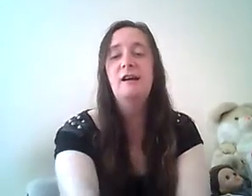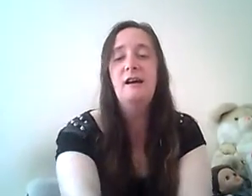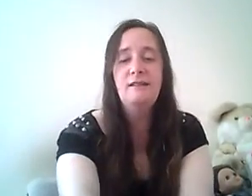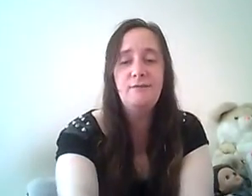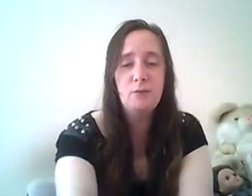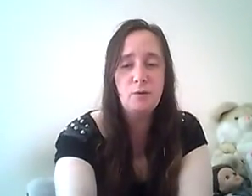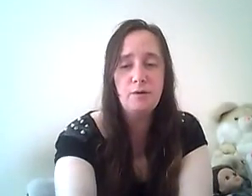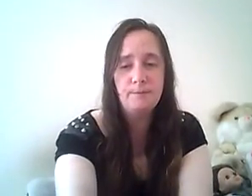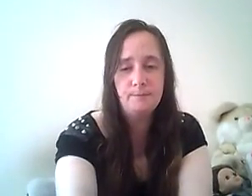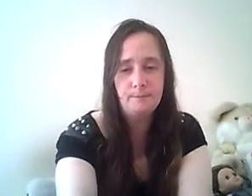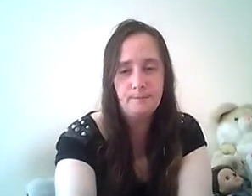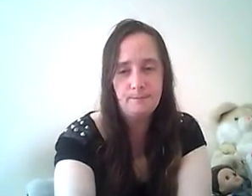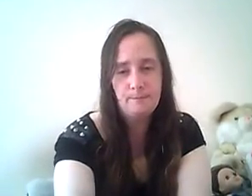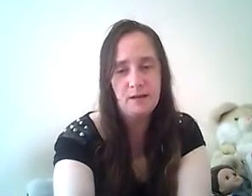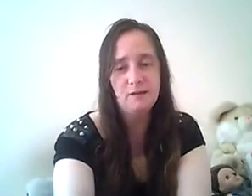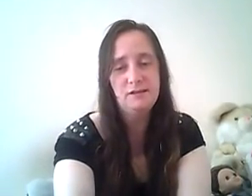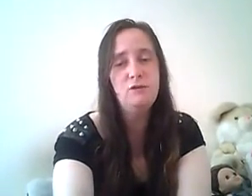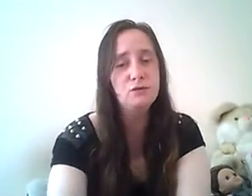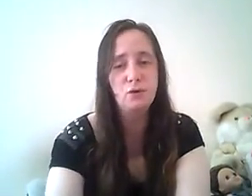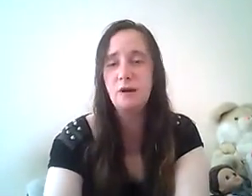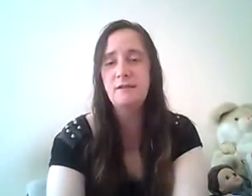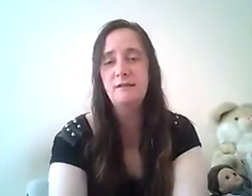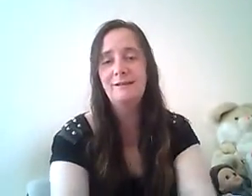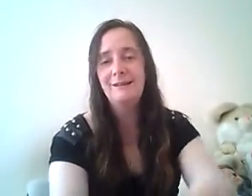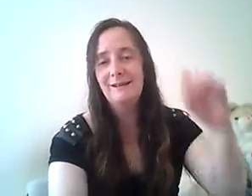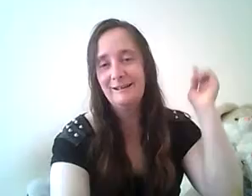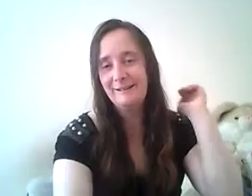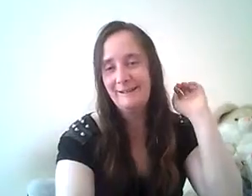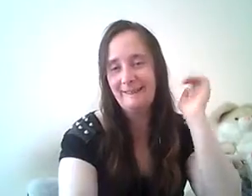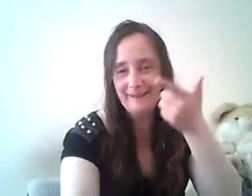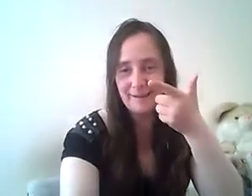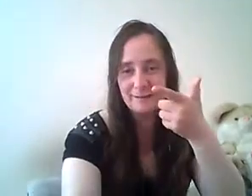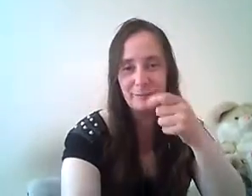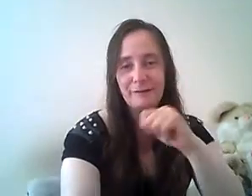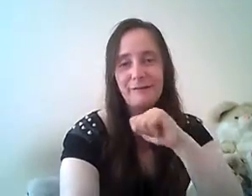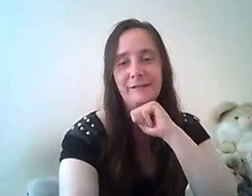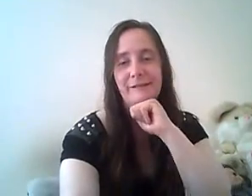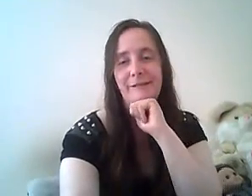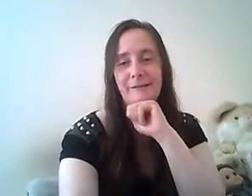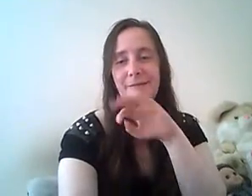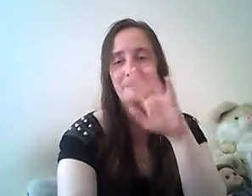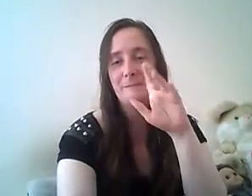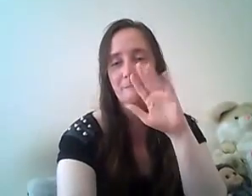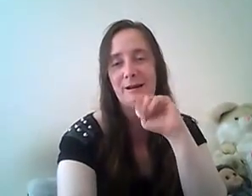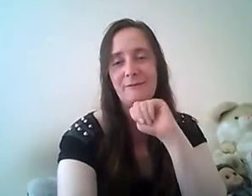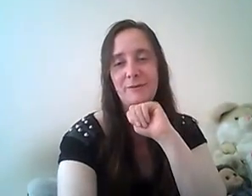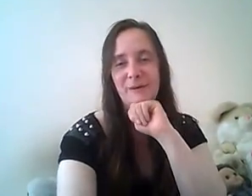and everyone i'll see yous on the next one bye everyone